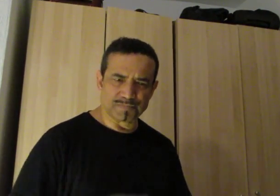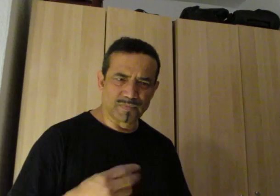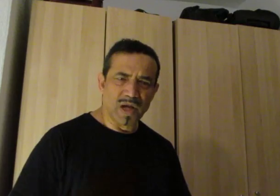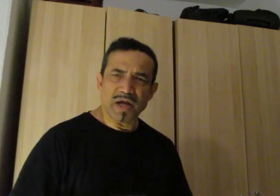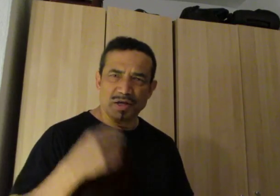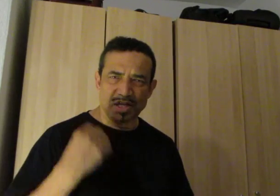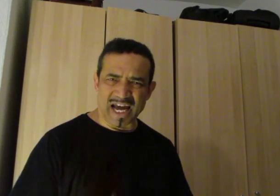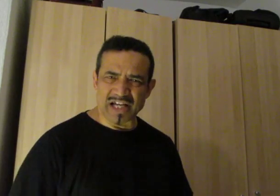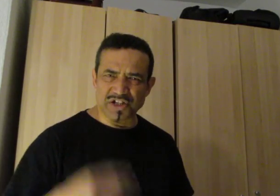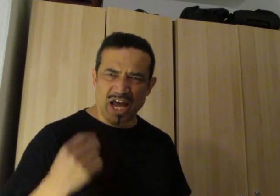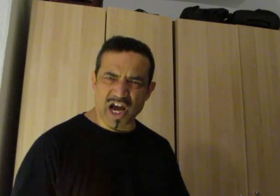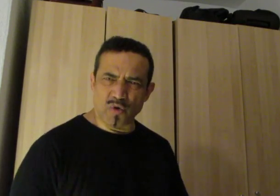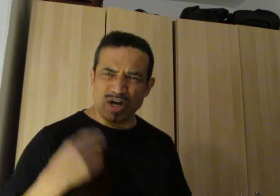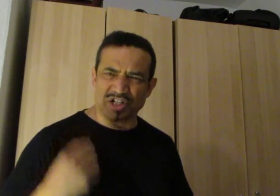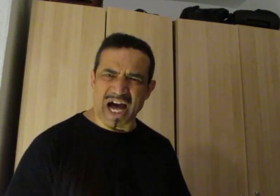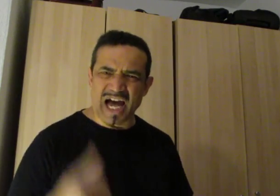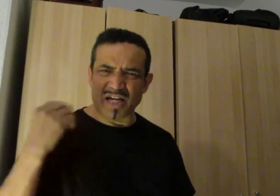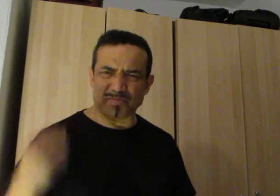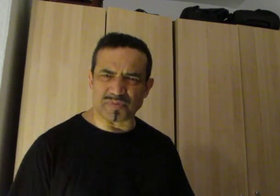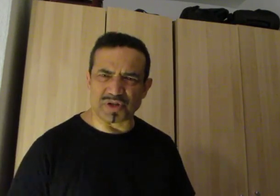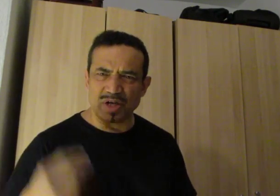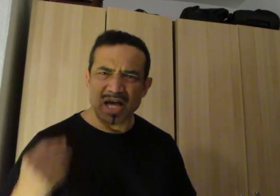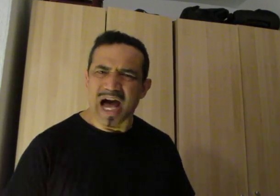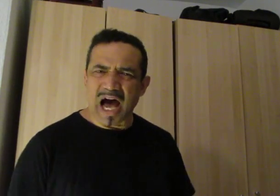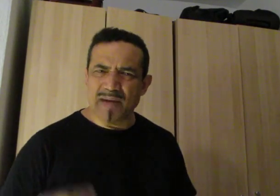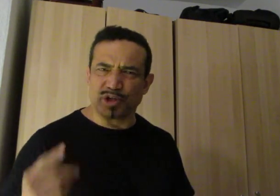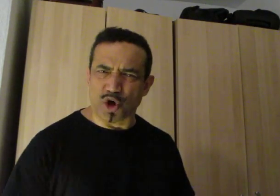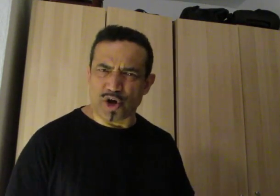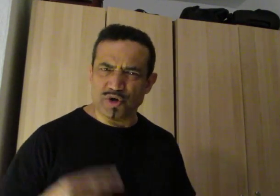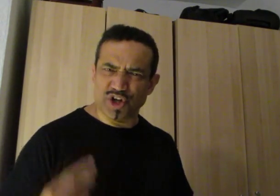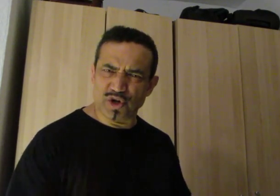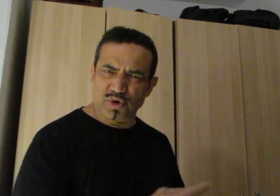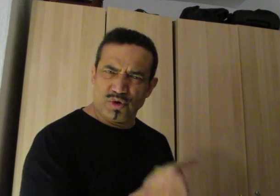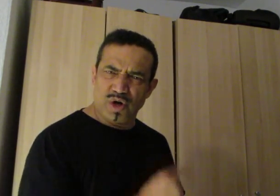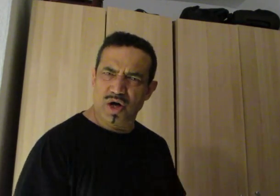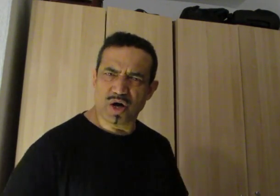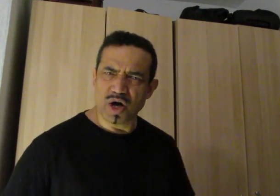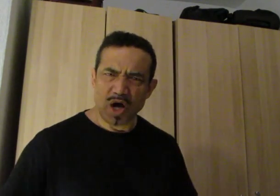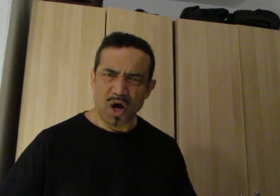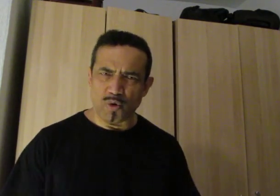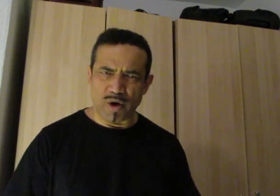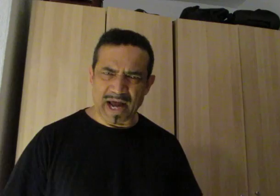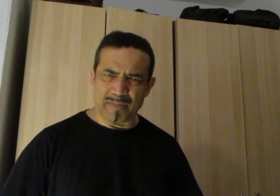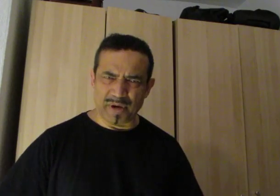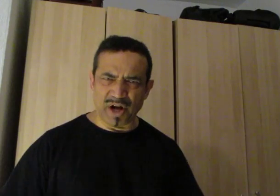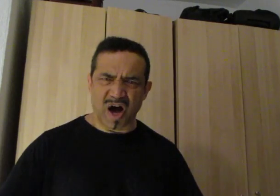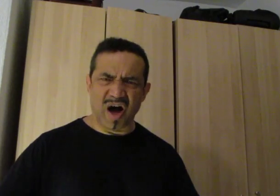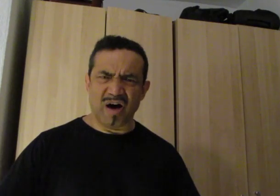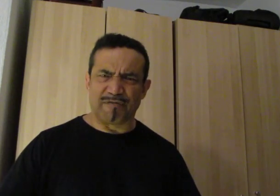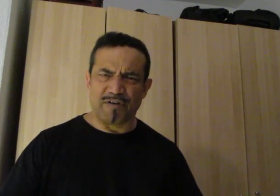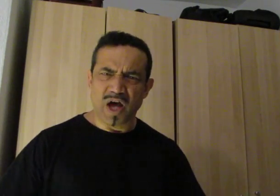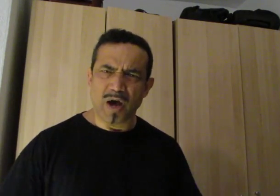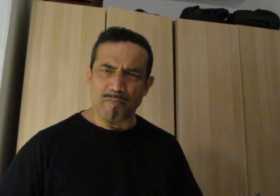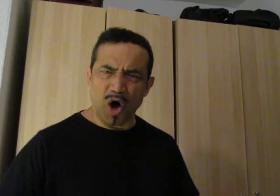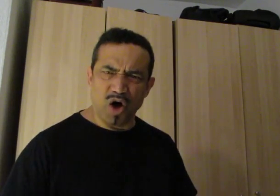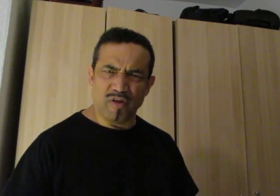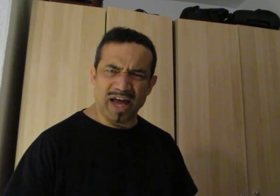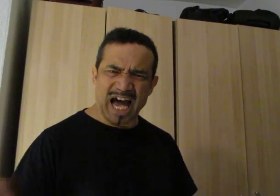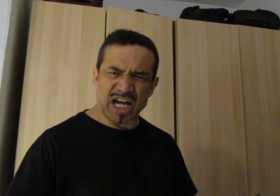yes there were times I'm sure you knew when I bit off more than I